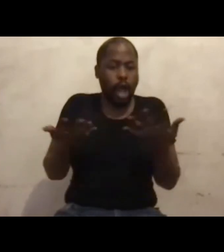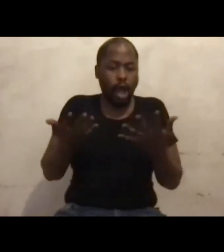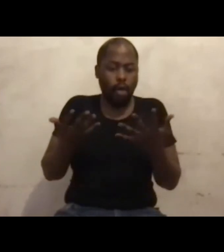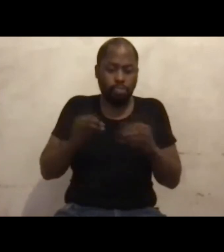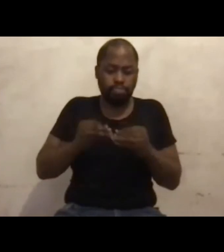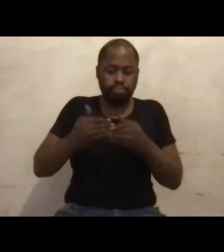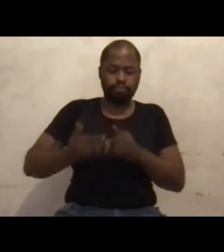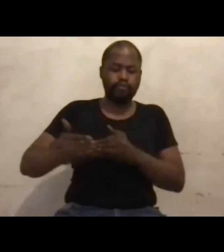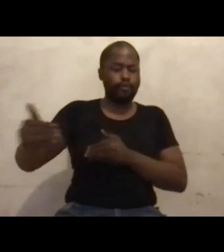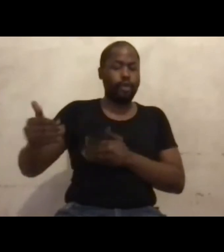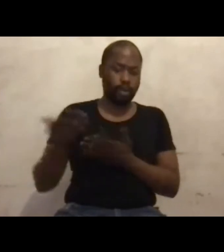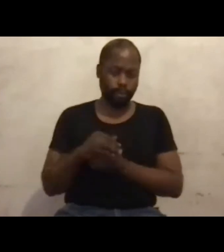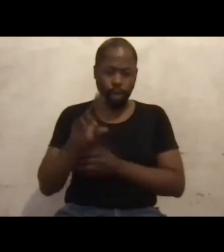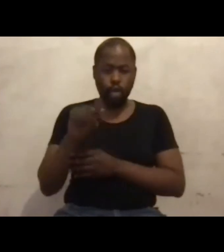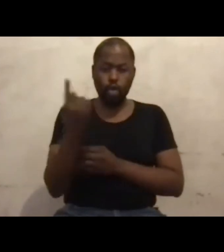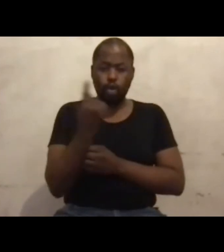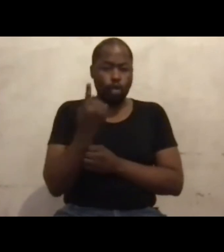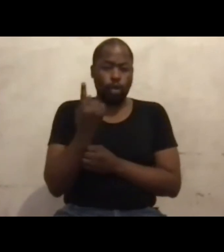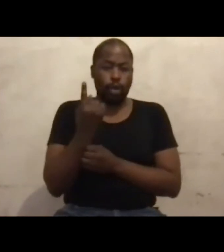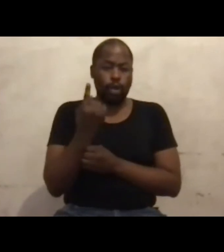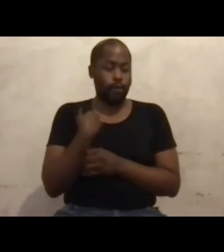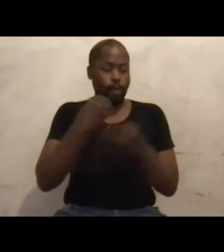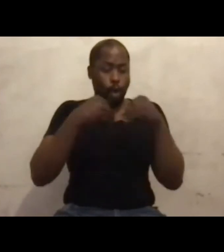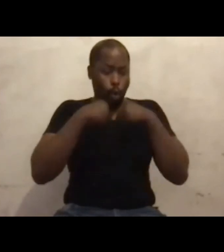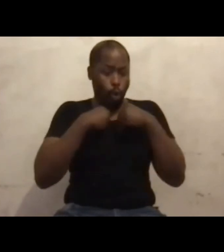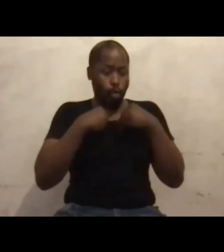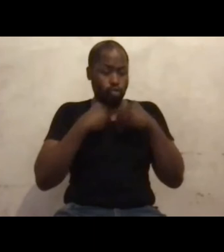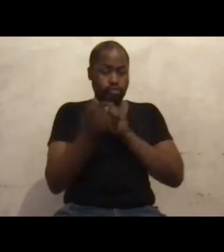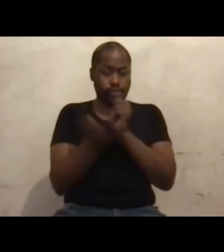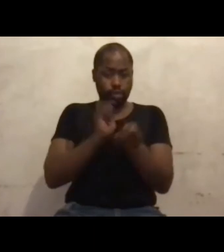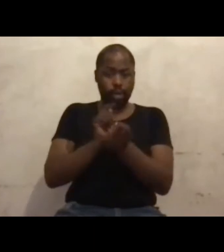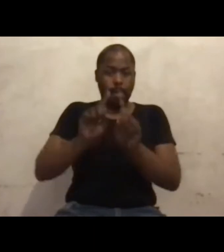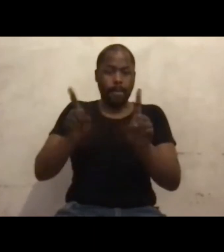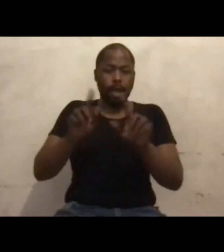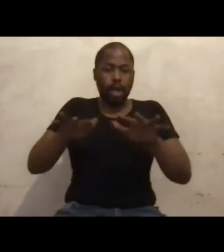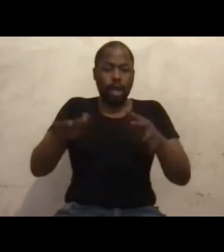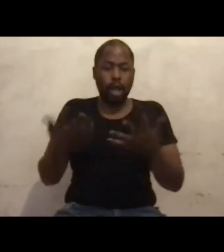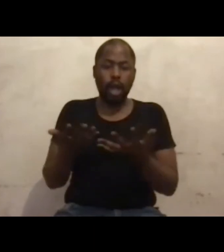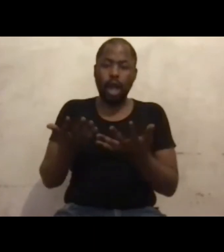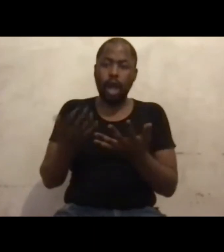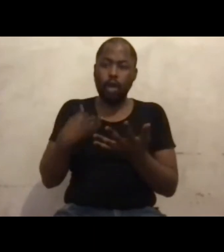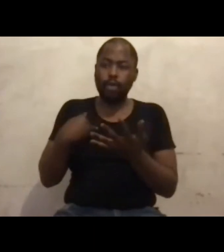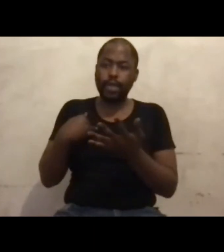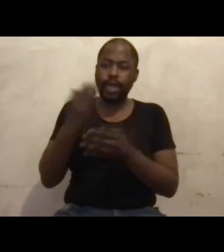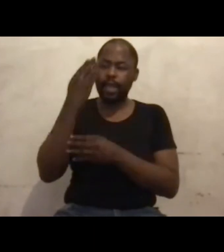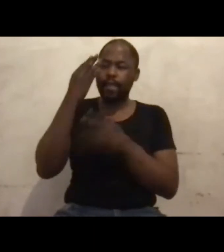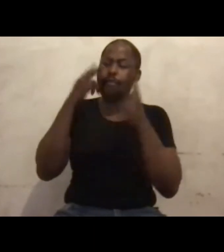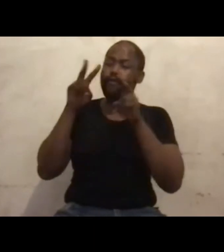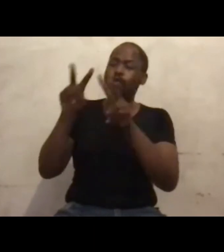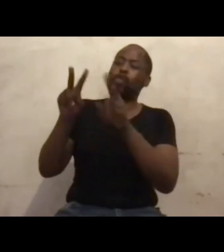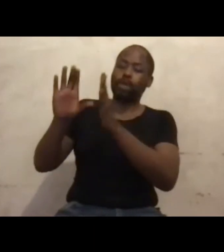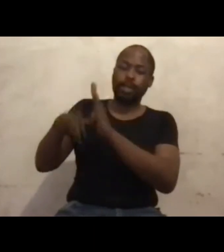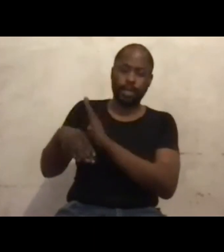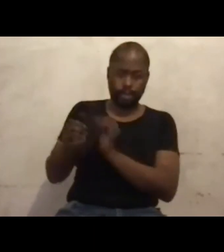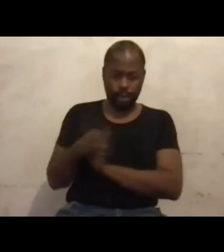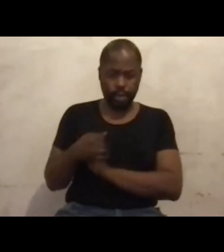Not only in terms of their own changes, but also in terms of how they view disability. As I said, right from the